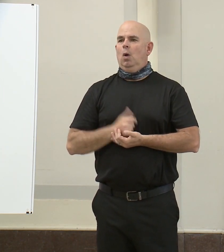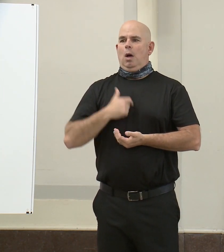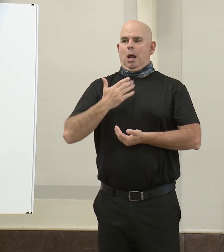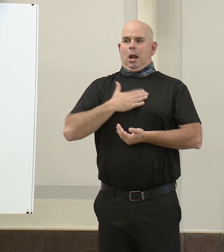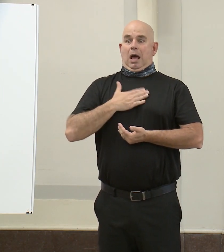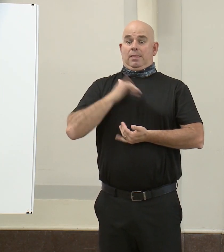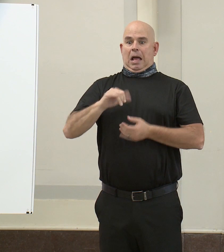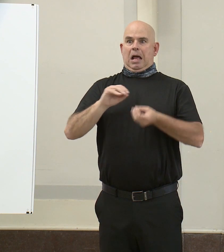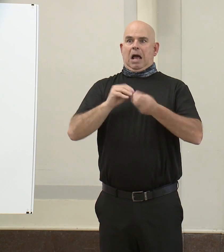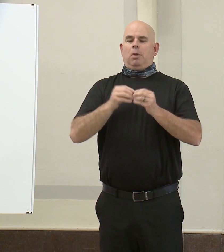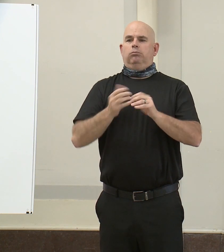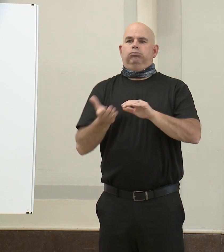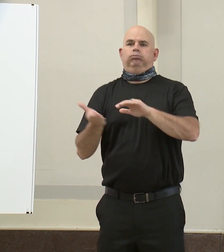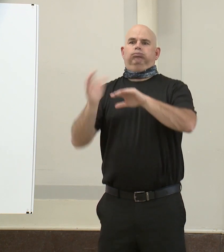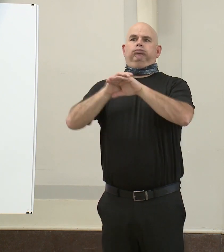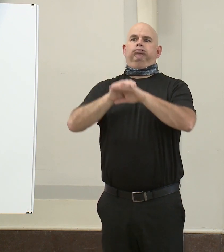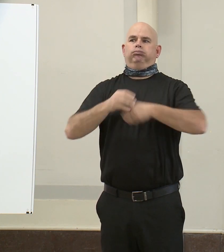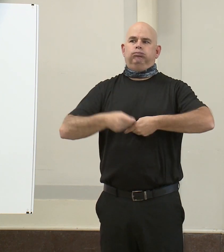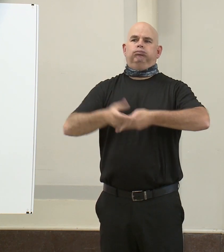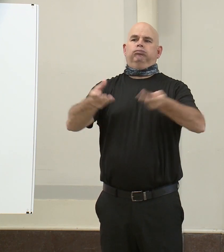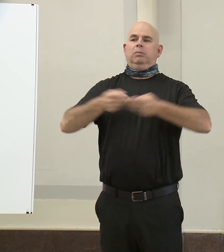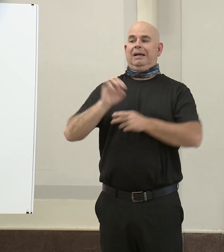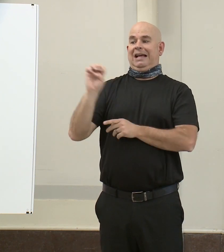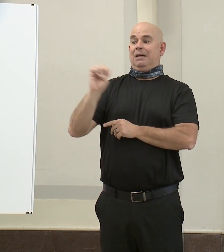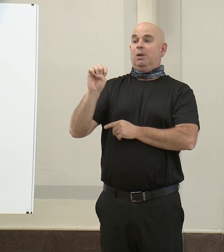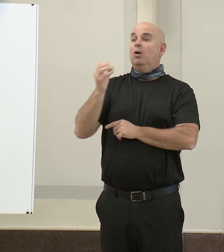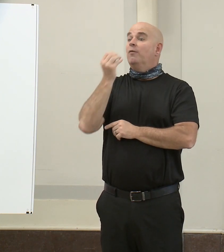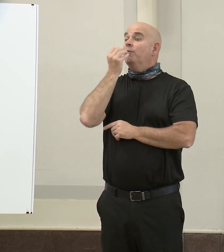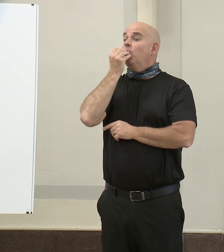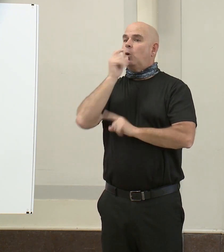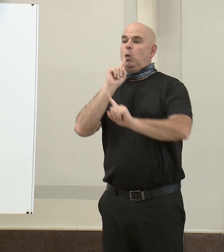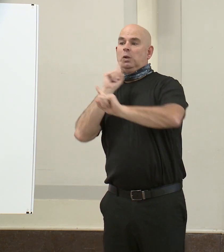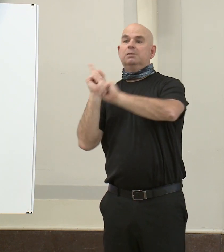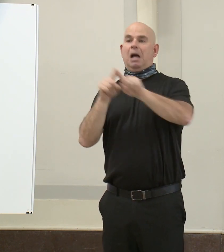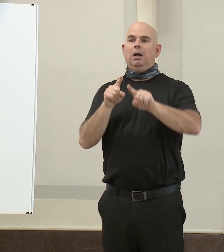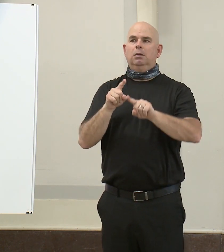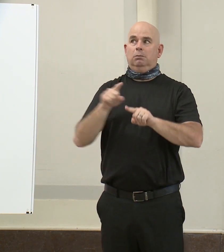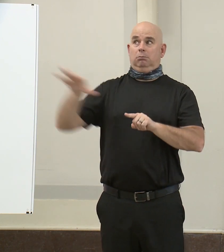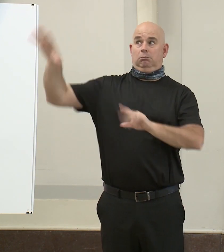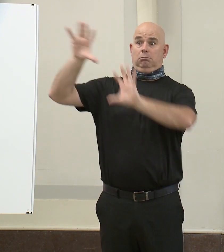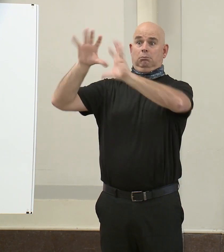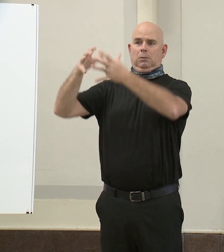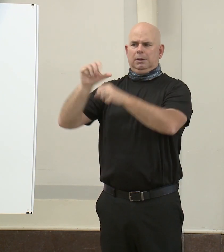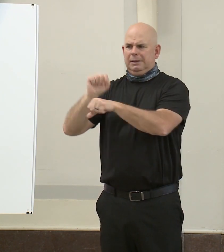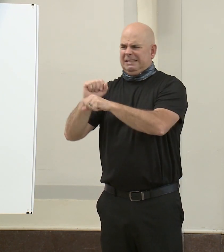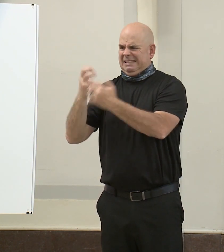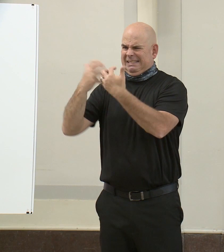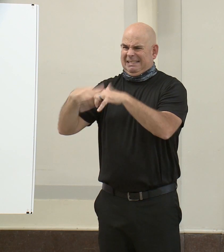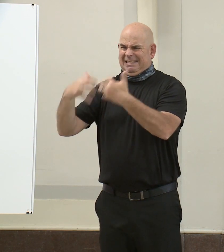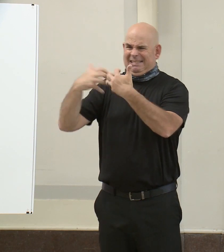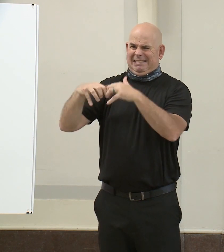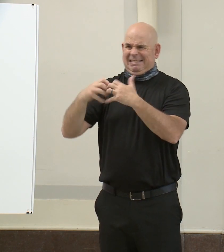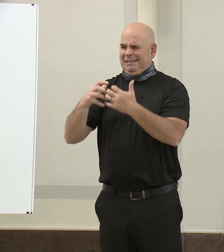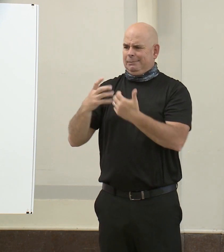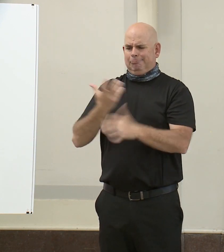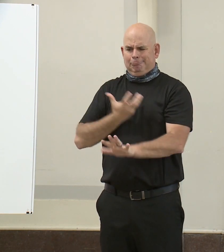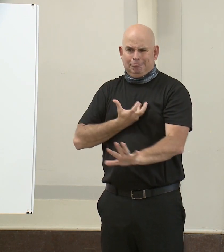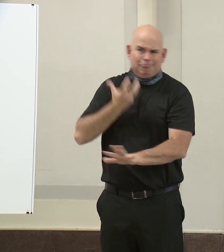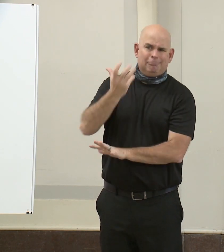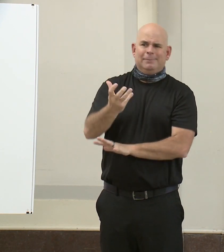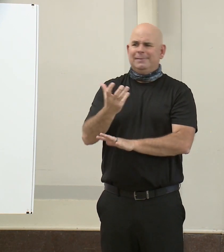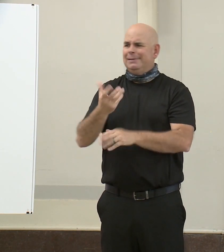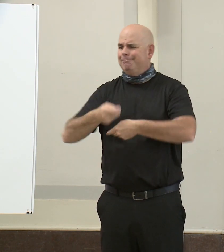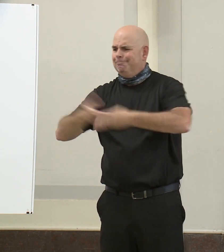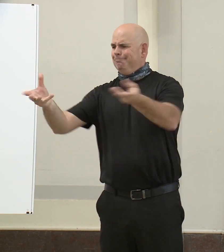-19 emergency food response has required the hard work, collaboration, and dedication of dozens of our city agencies,